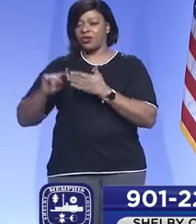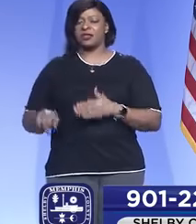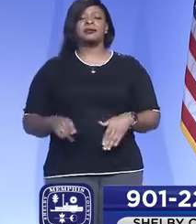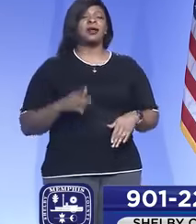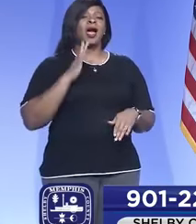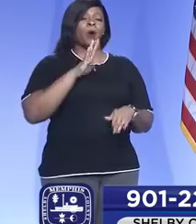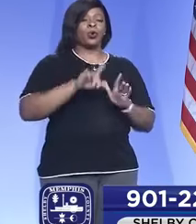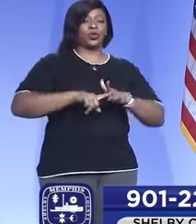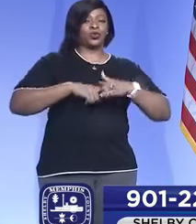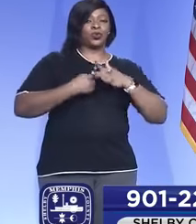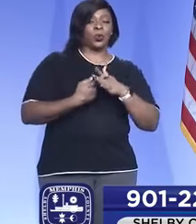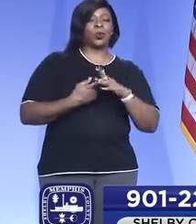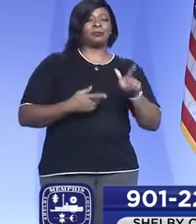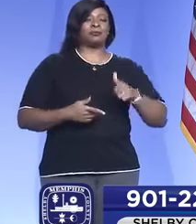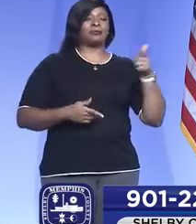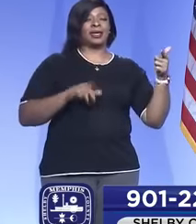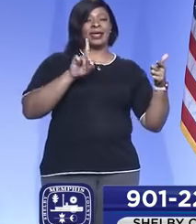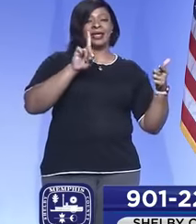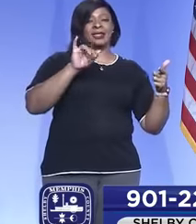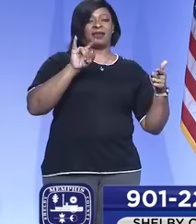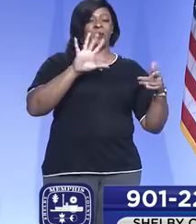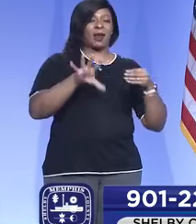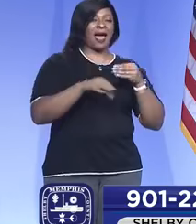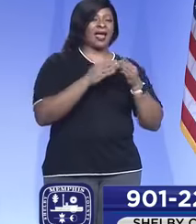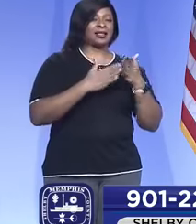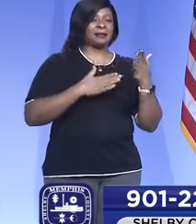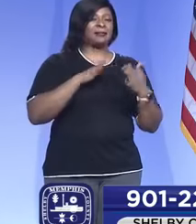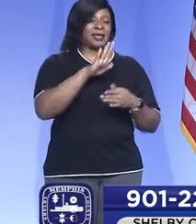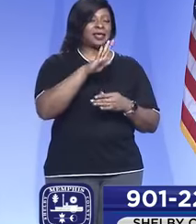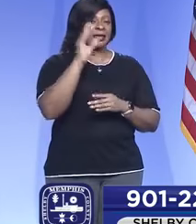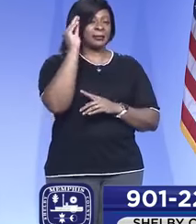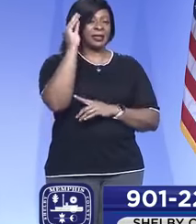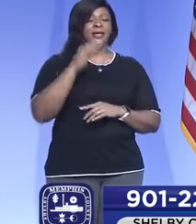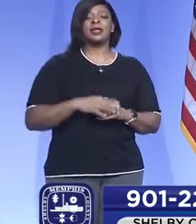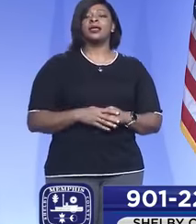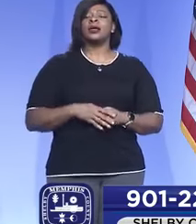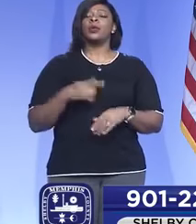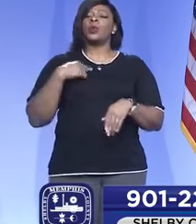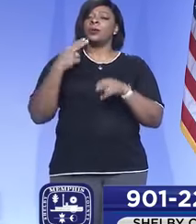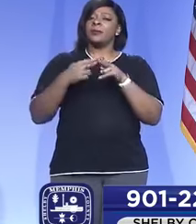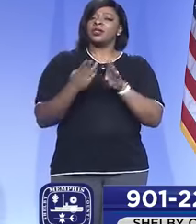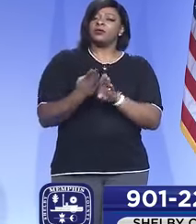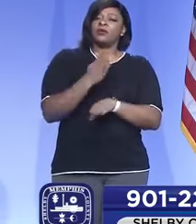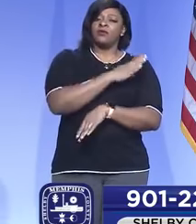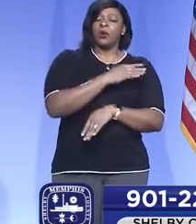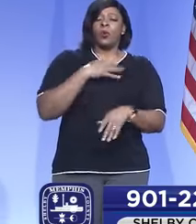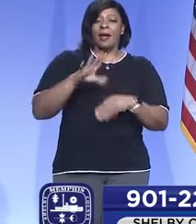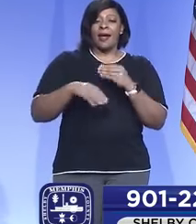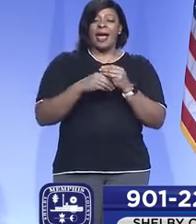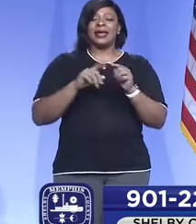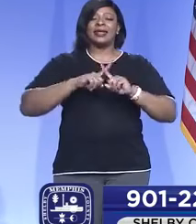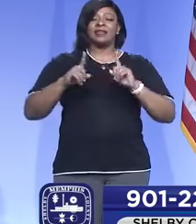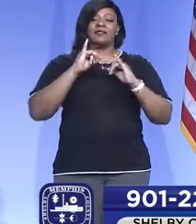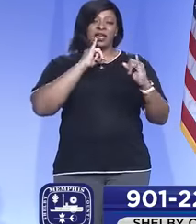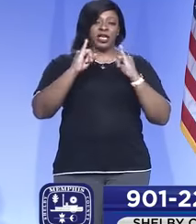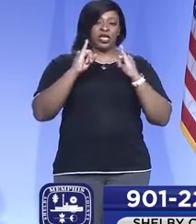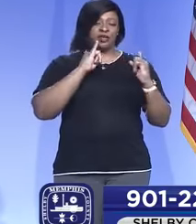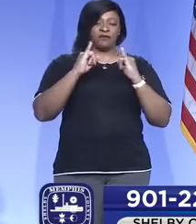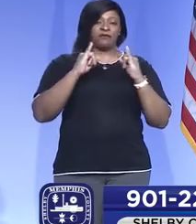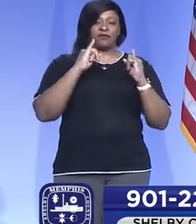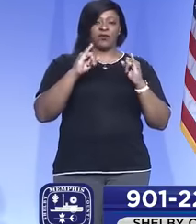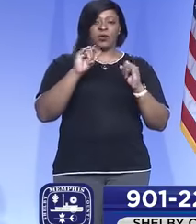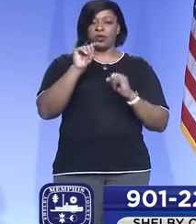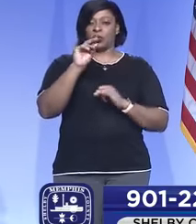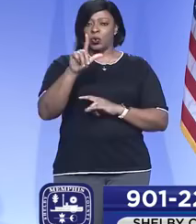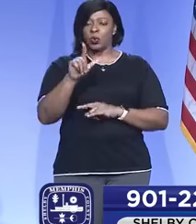may want to add some additional insights. As we've noted before, we added a different interview tool so that we